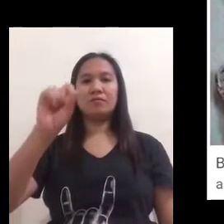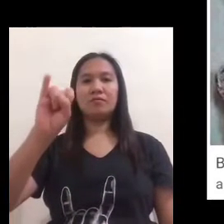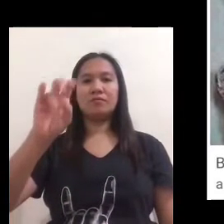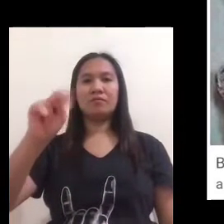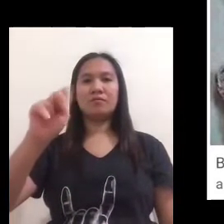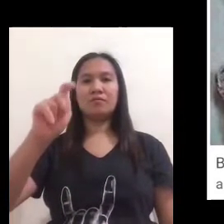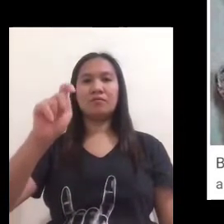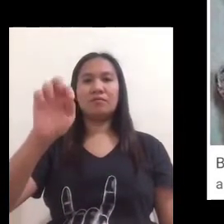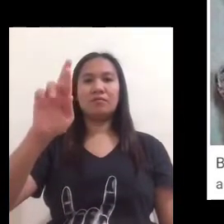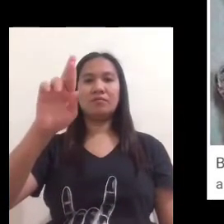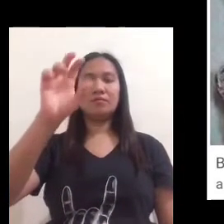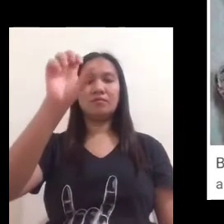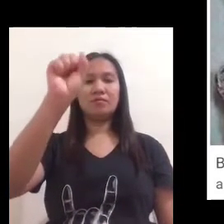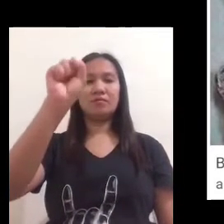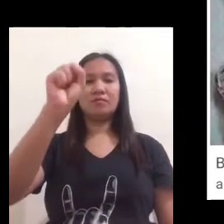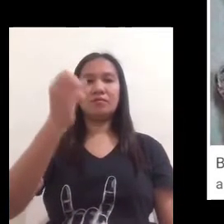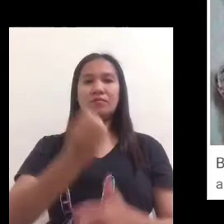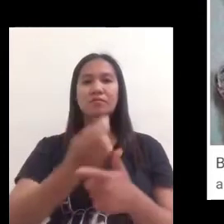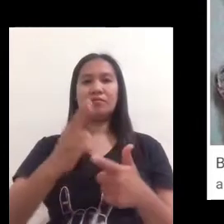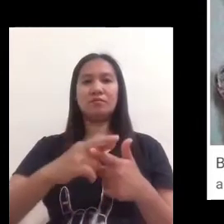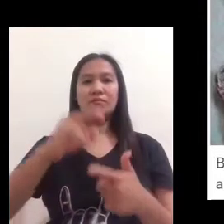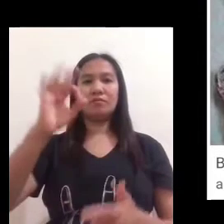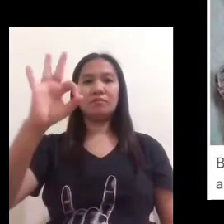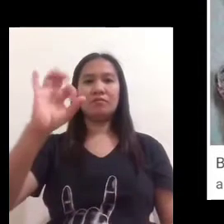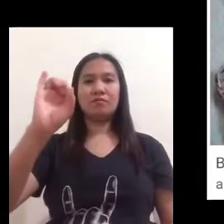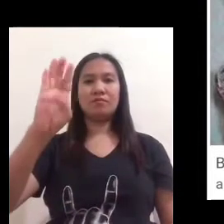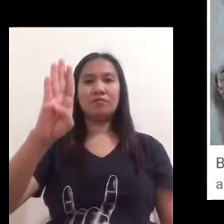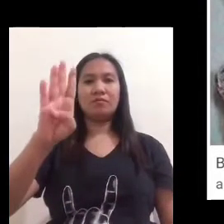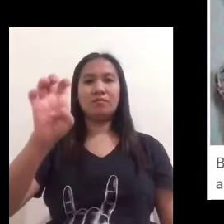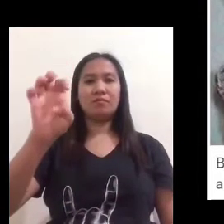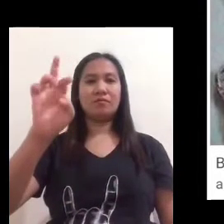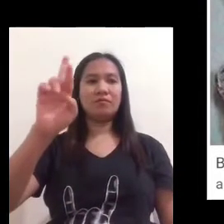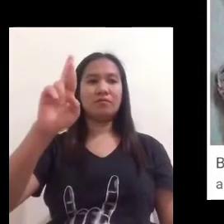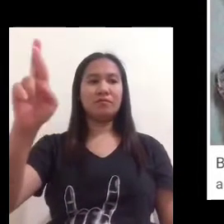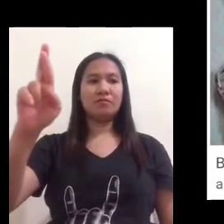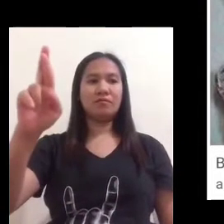is the property of a mineral called fracture